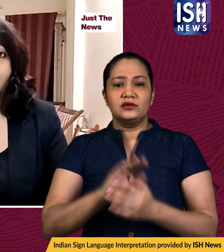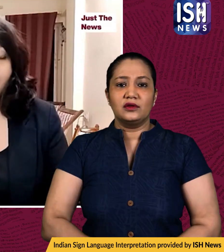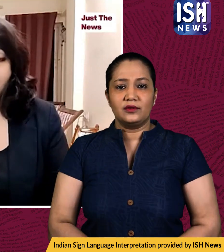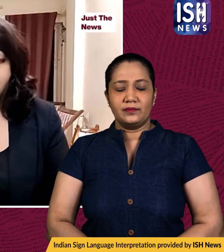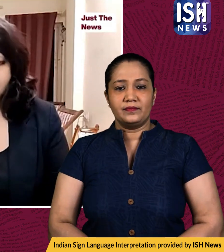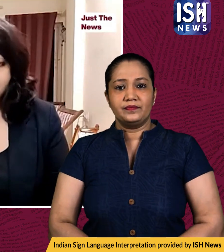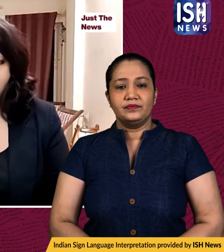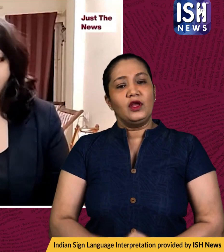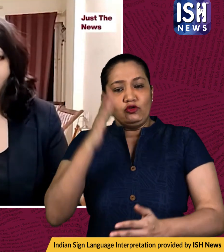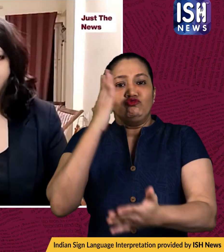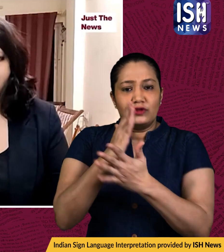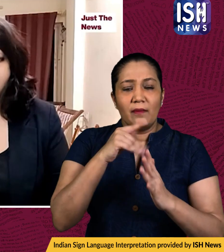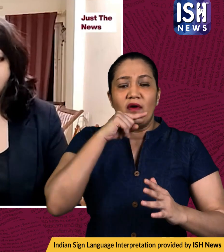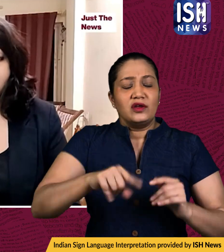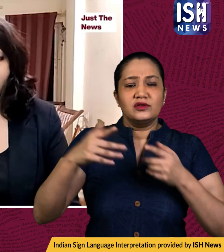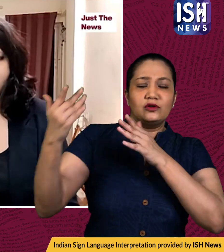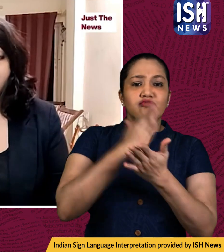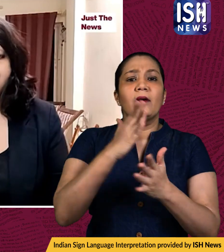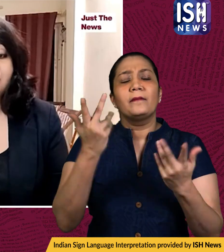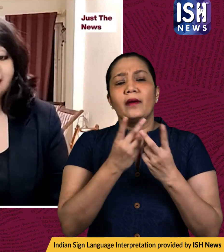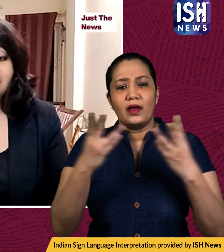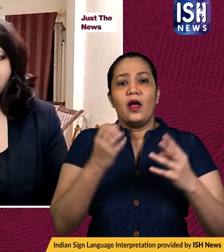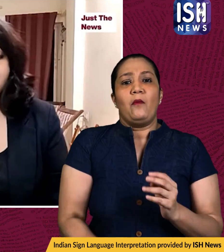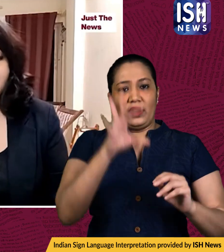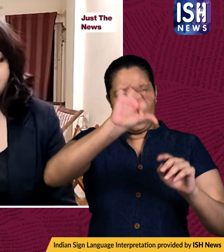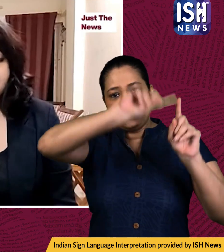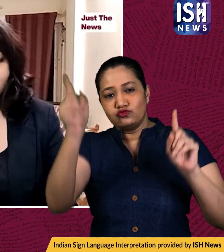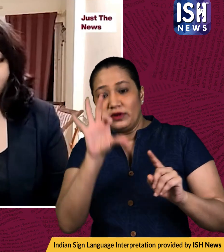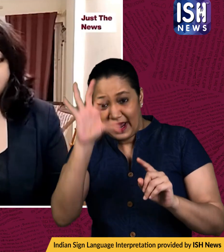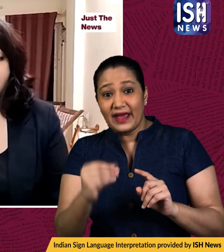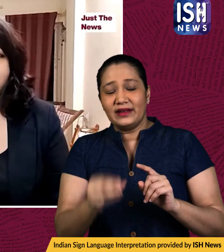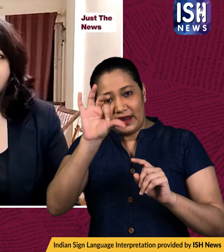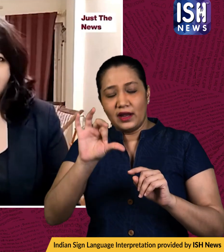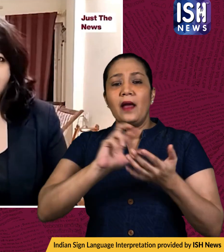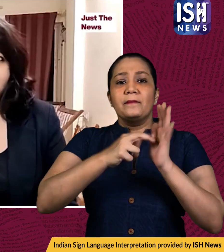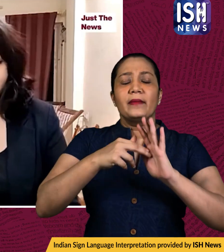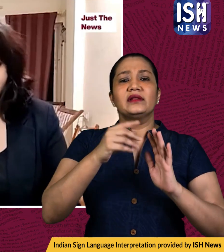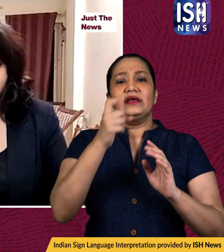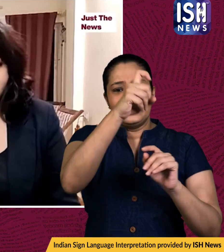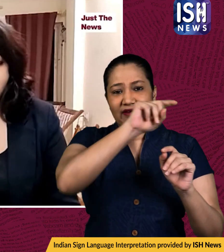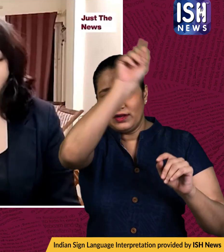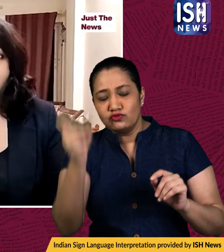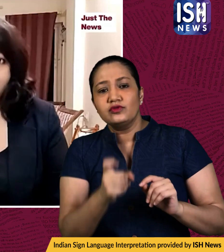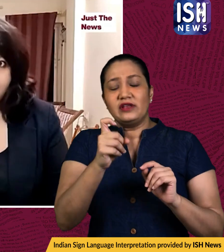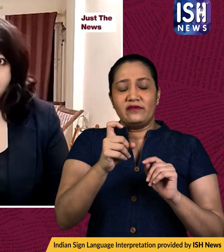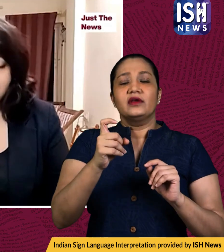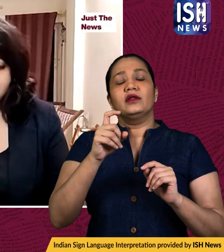ceasefire along humanitarian corridors from 9 a.m to 9 p.m local time which is 7 a.m to 7 p.m gmt